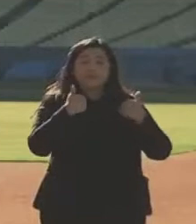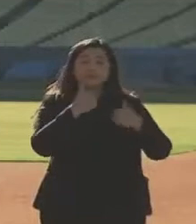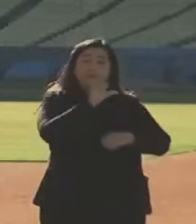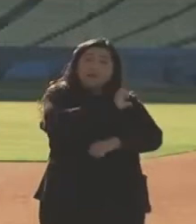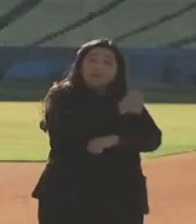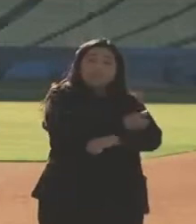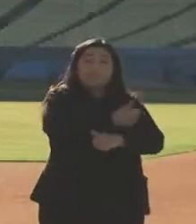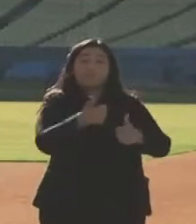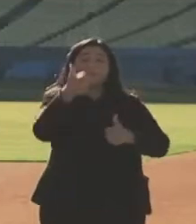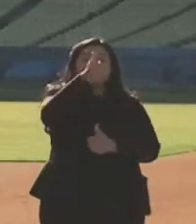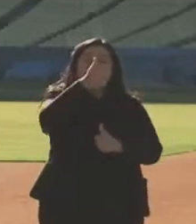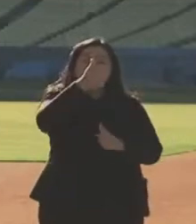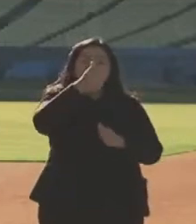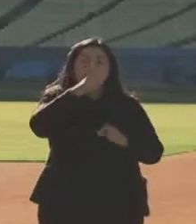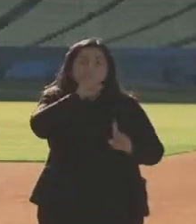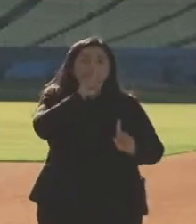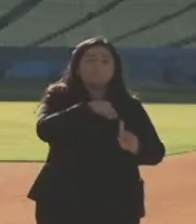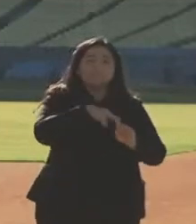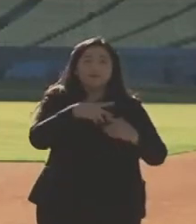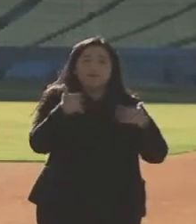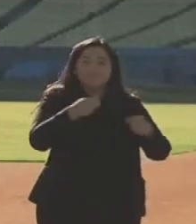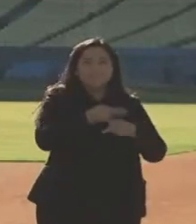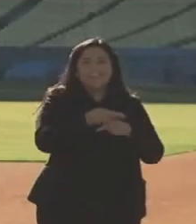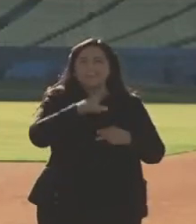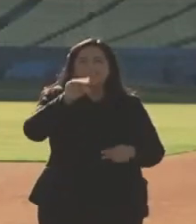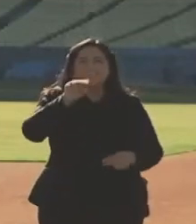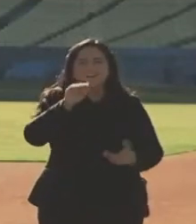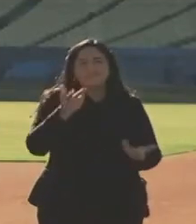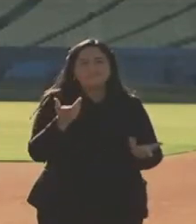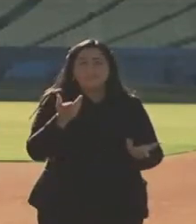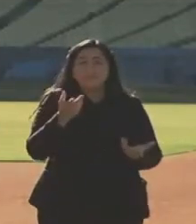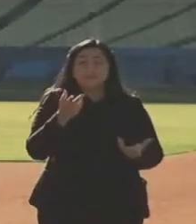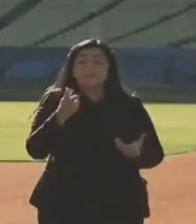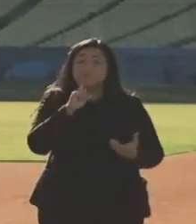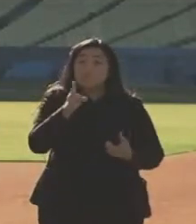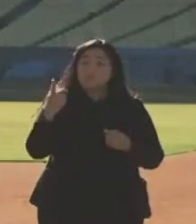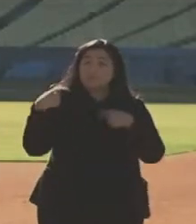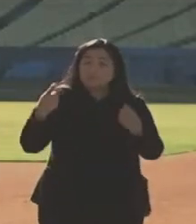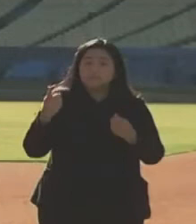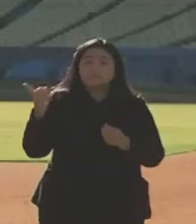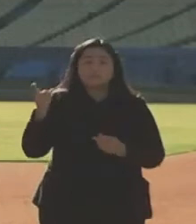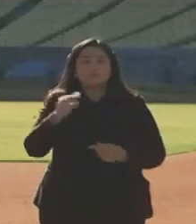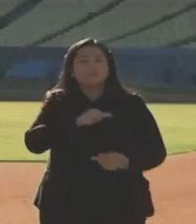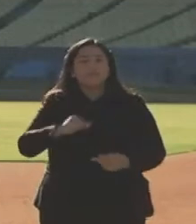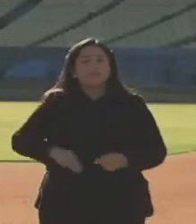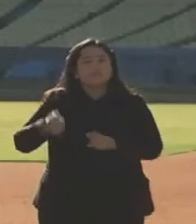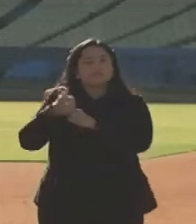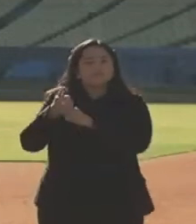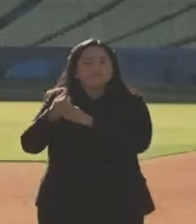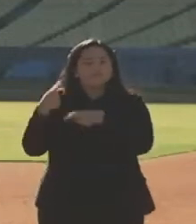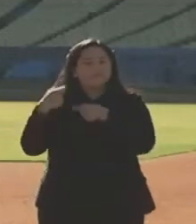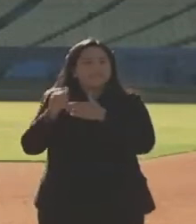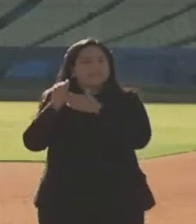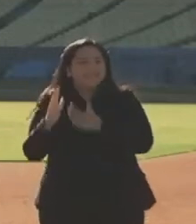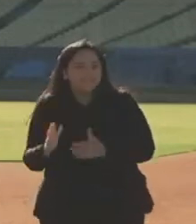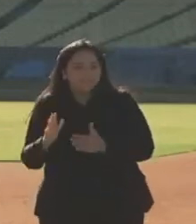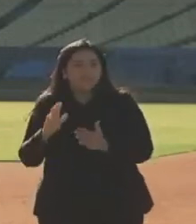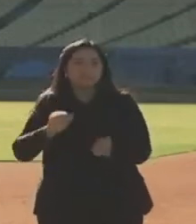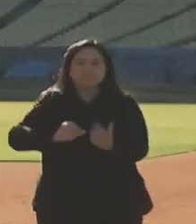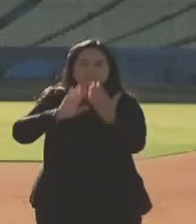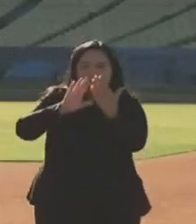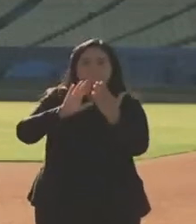because from the very beginning, the mayor has been the leader in our efforts to combat this incredible